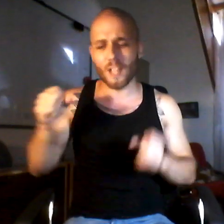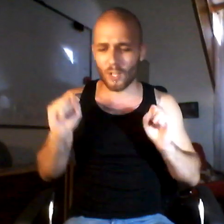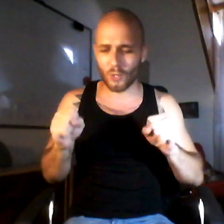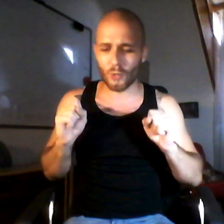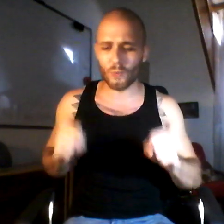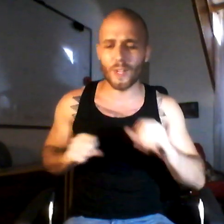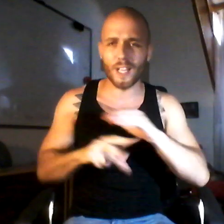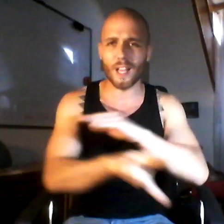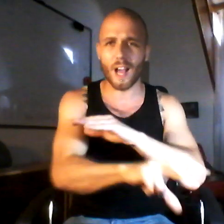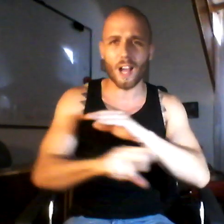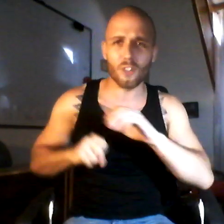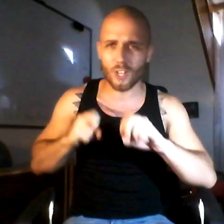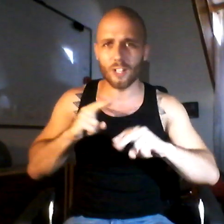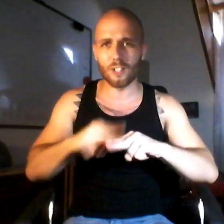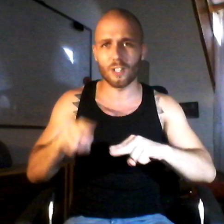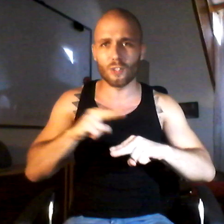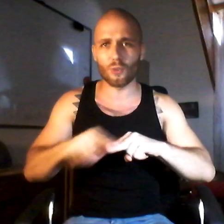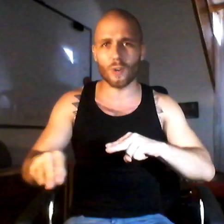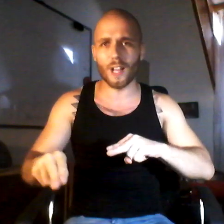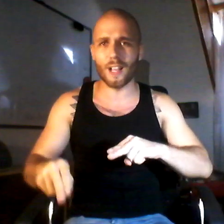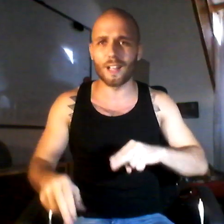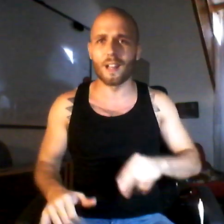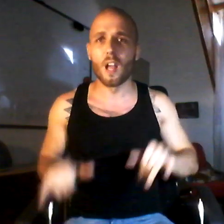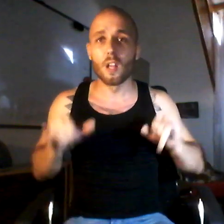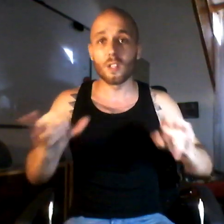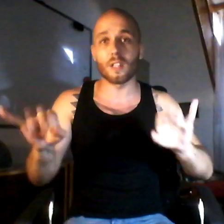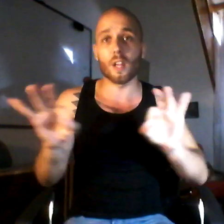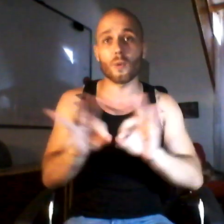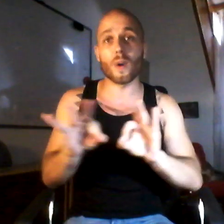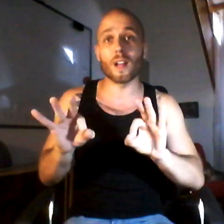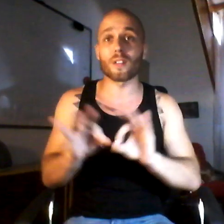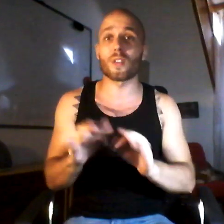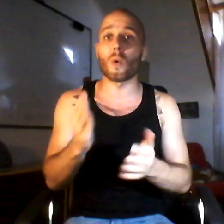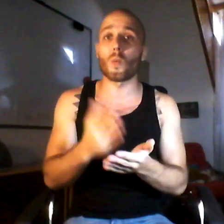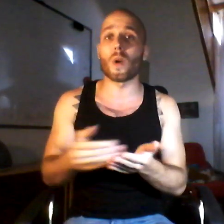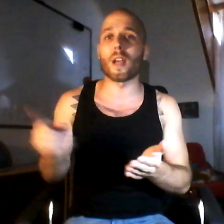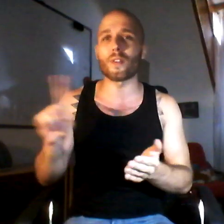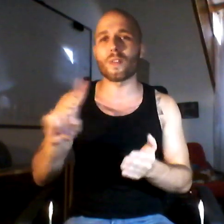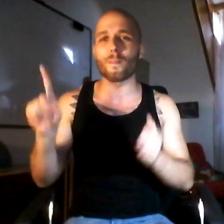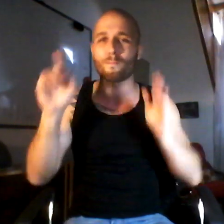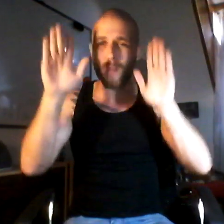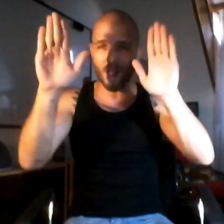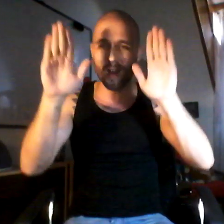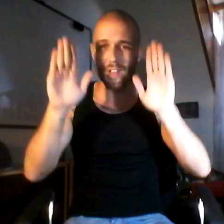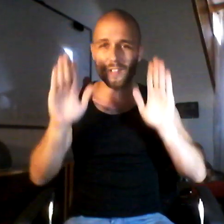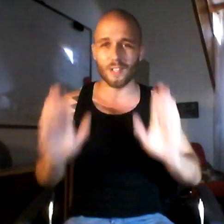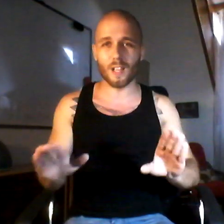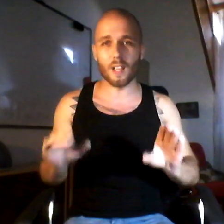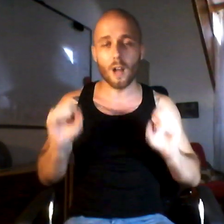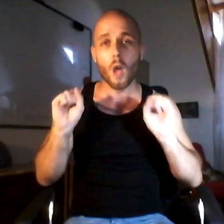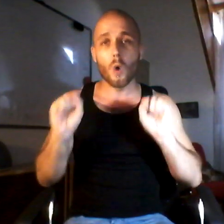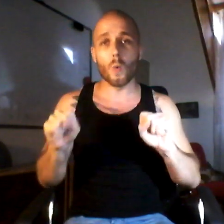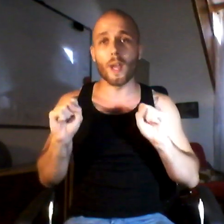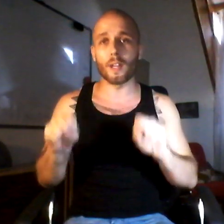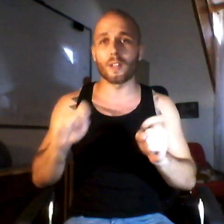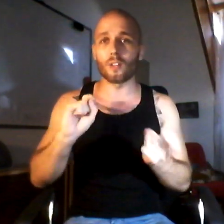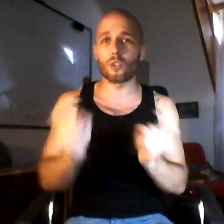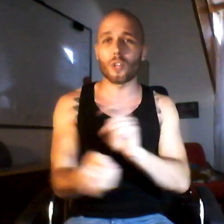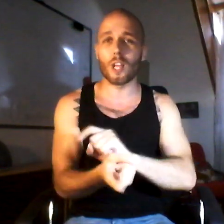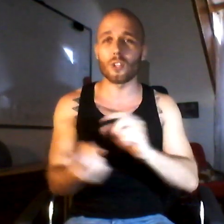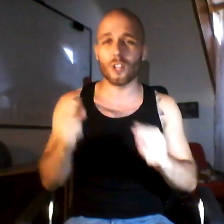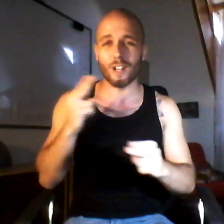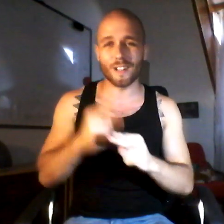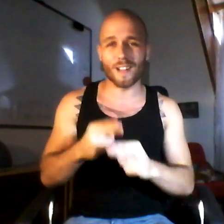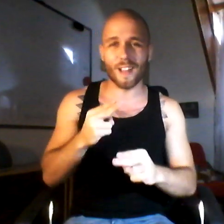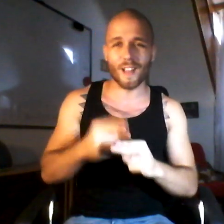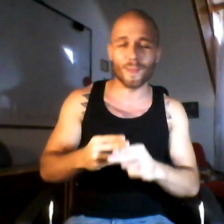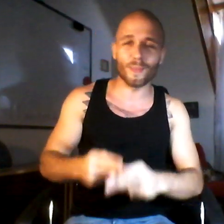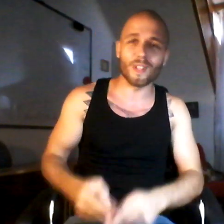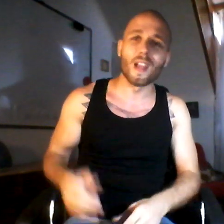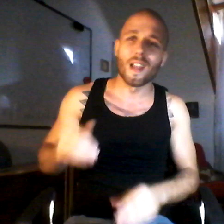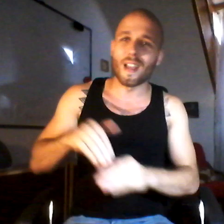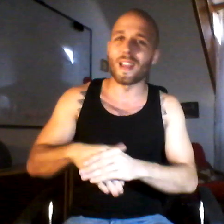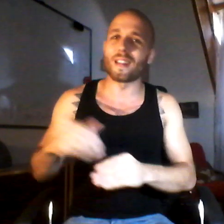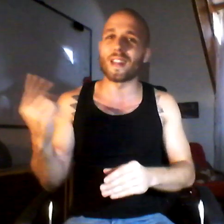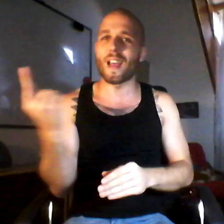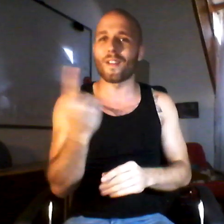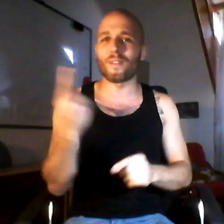Could we hijack this train? Is there a somewhere amazing? We could change our lives in every